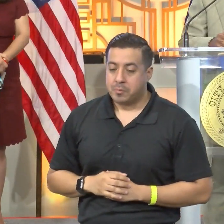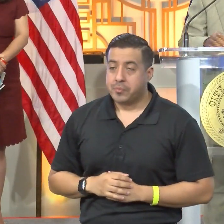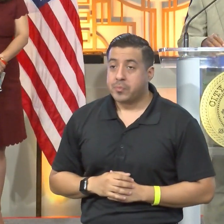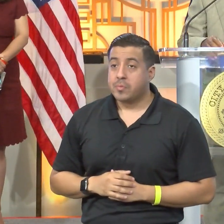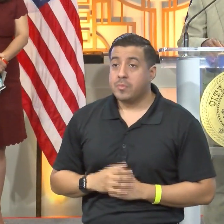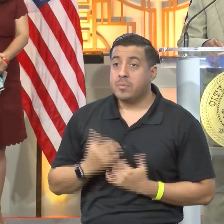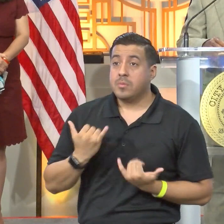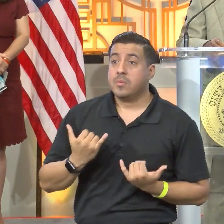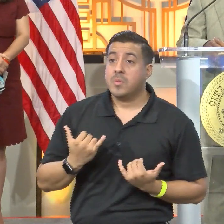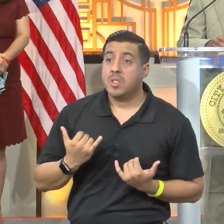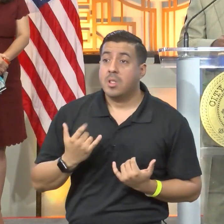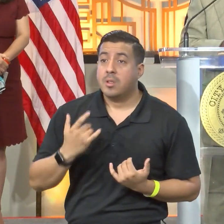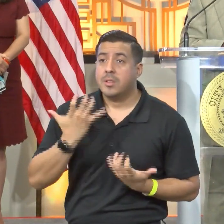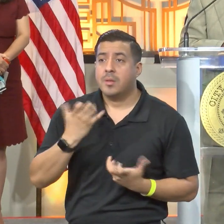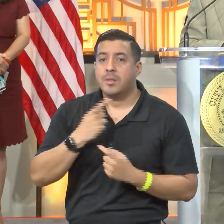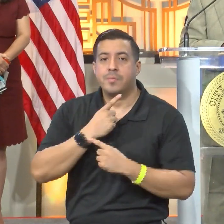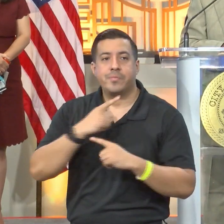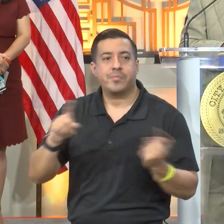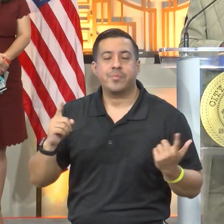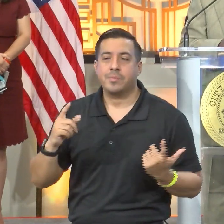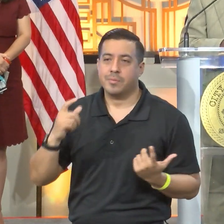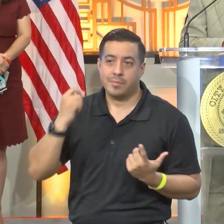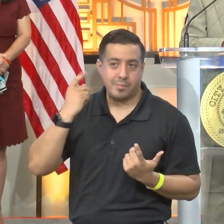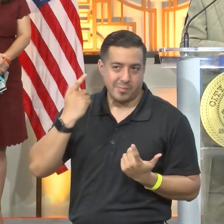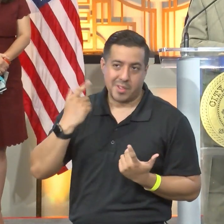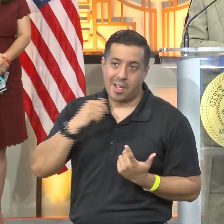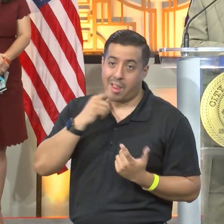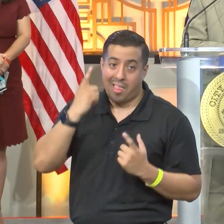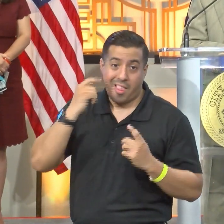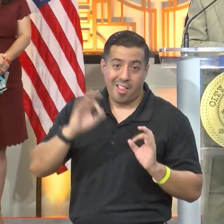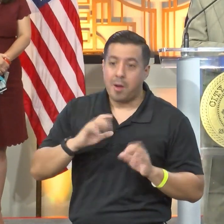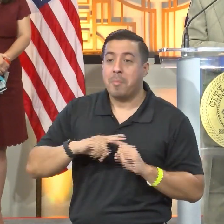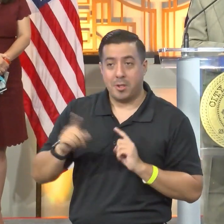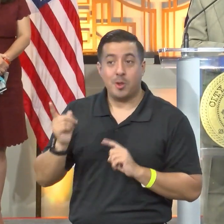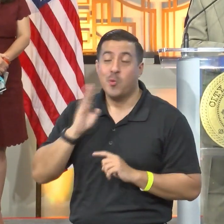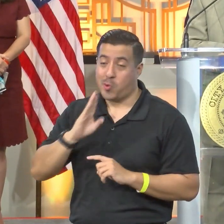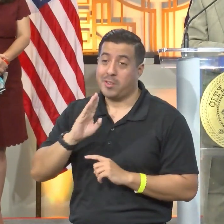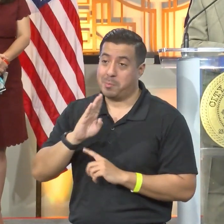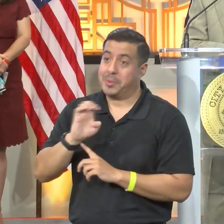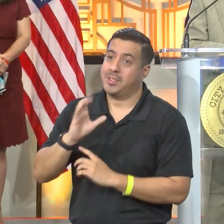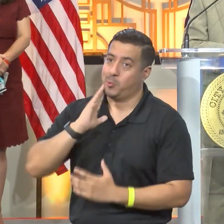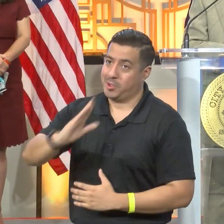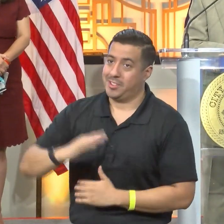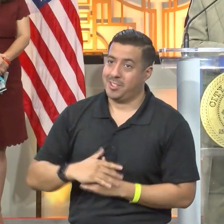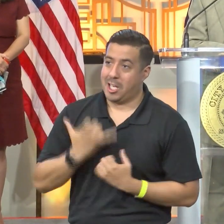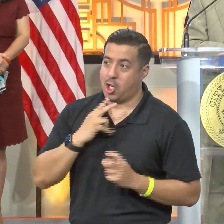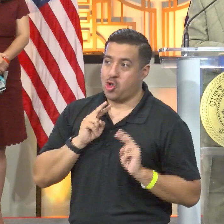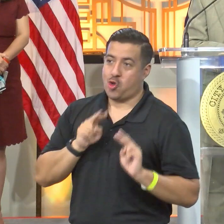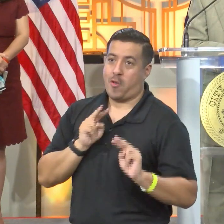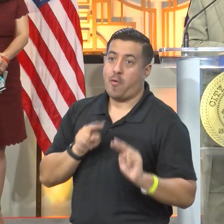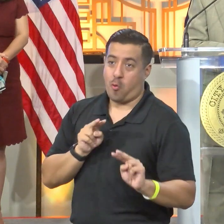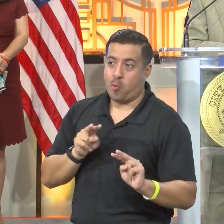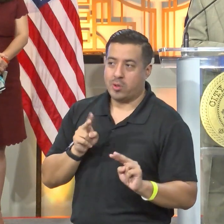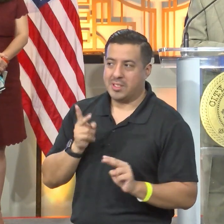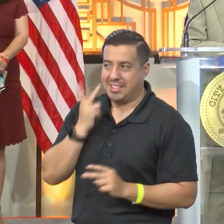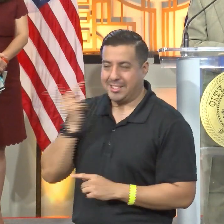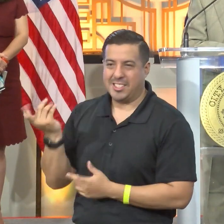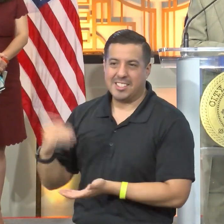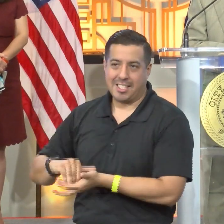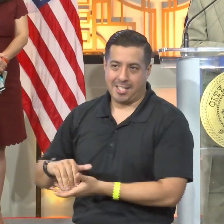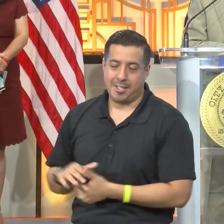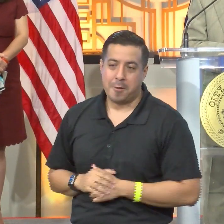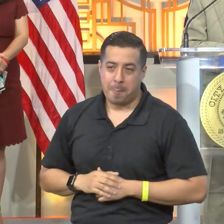As we say, we call those things that are not as though they are, and they shall be. So I look forward to seeing you again